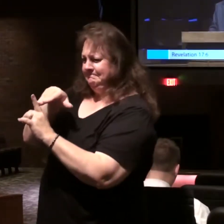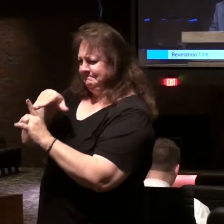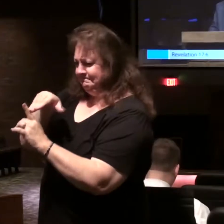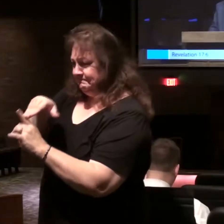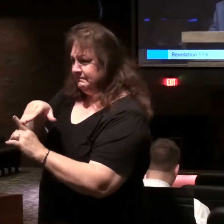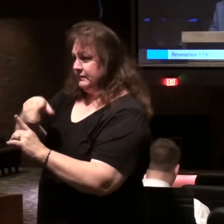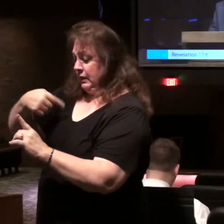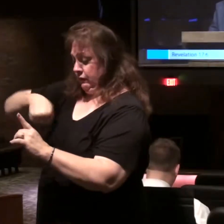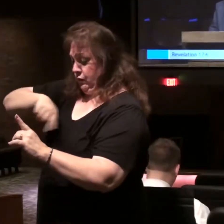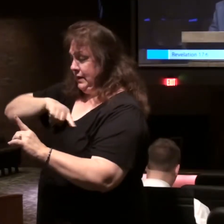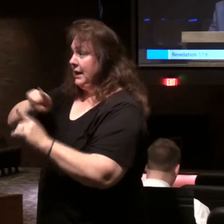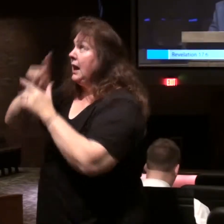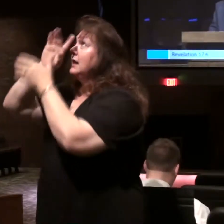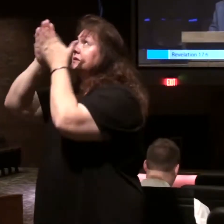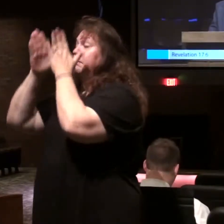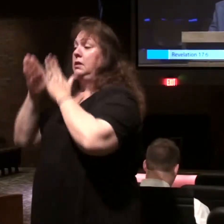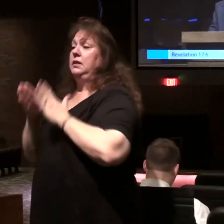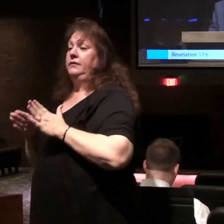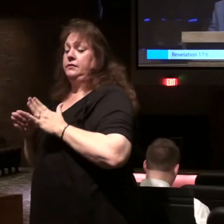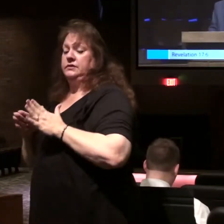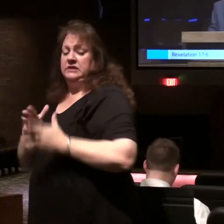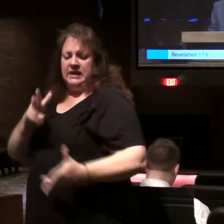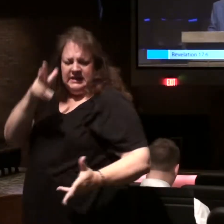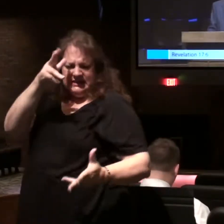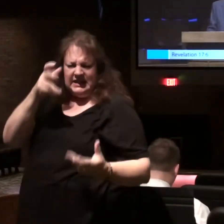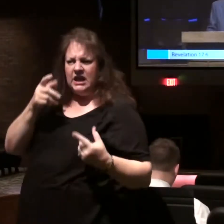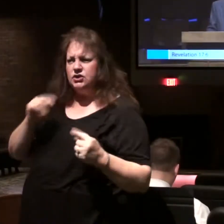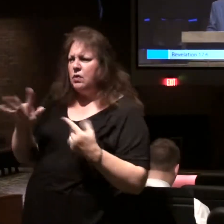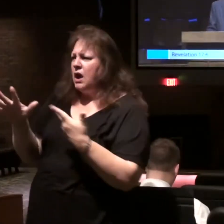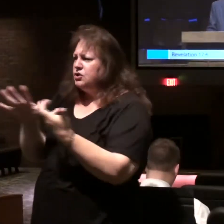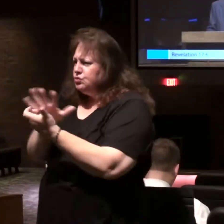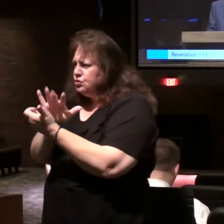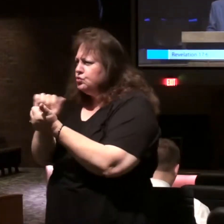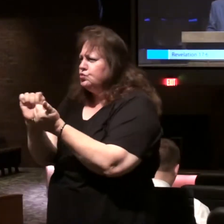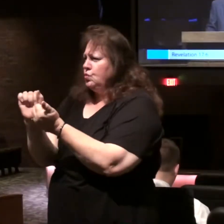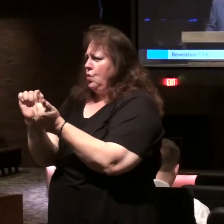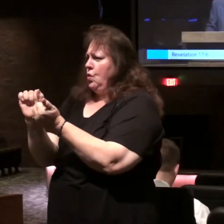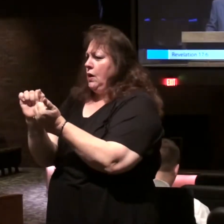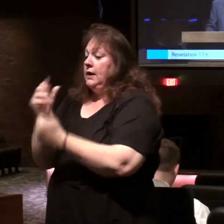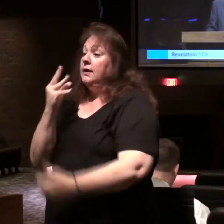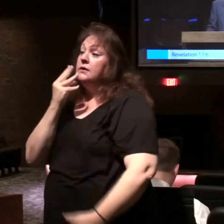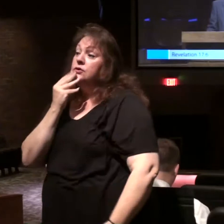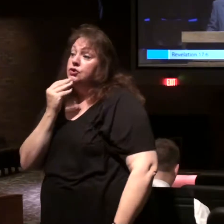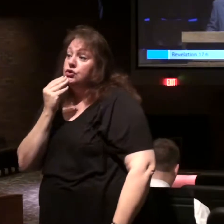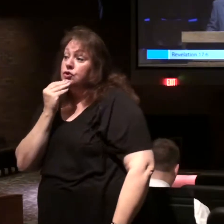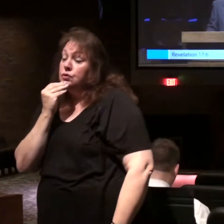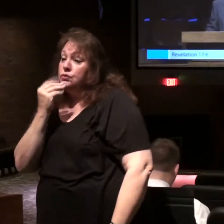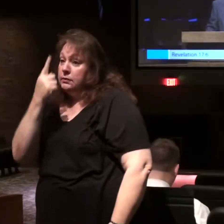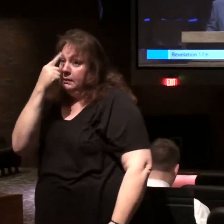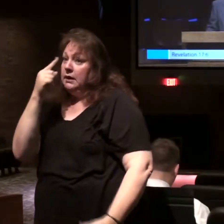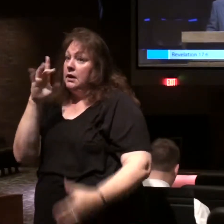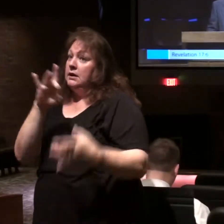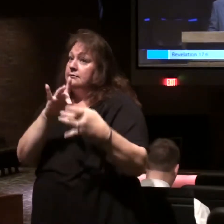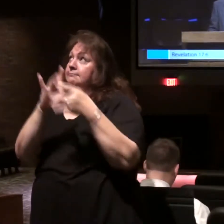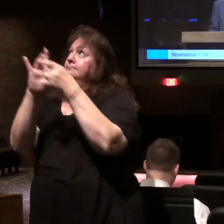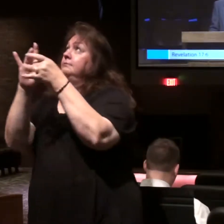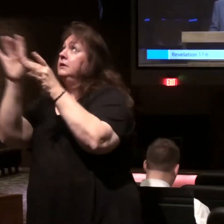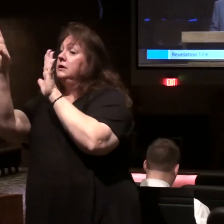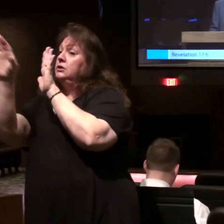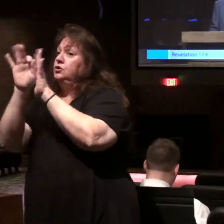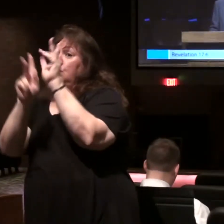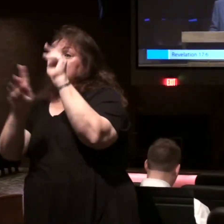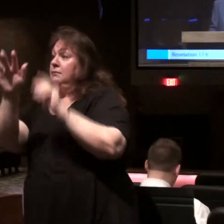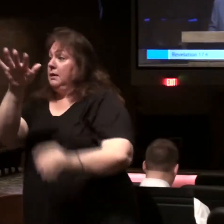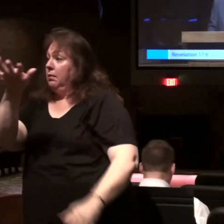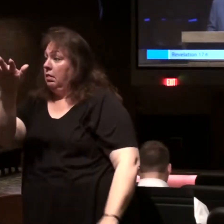God's people. As Satan attempts to destroy the Jews, because they are the nation God has chosen for